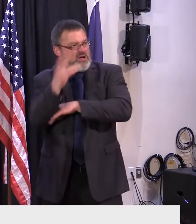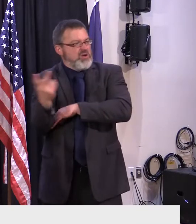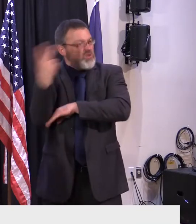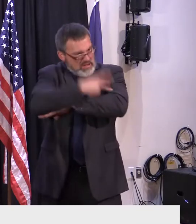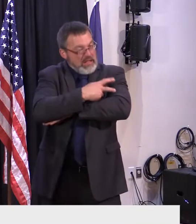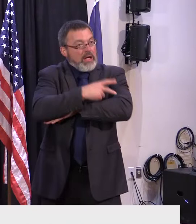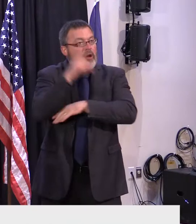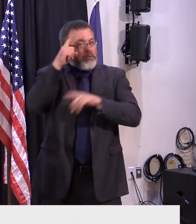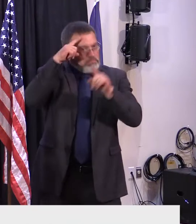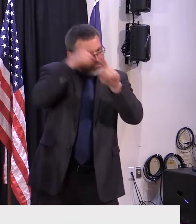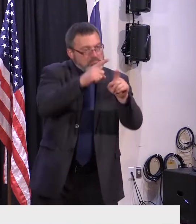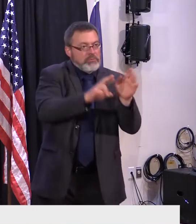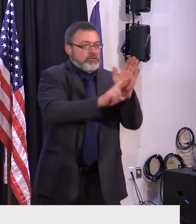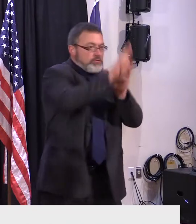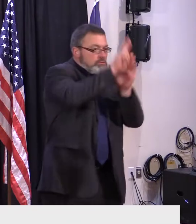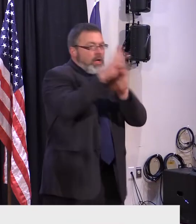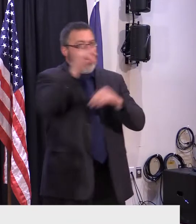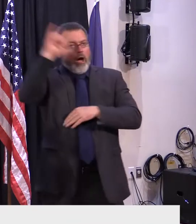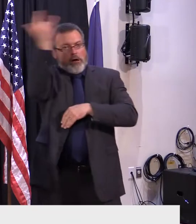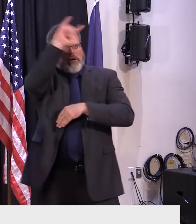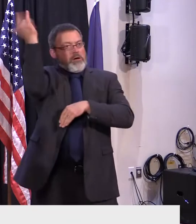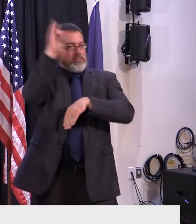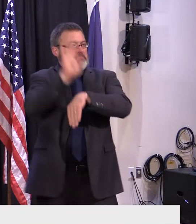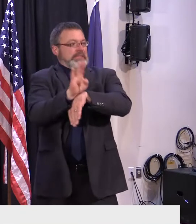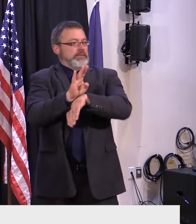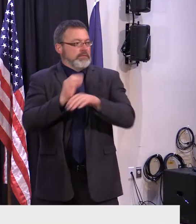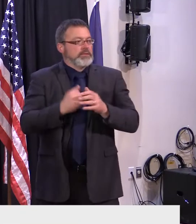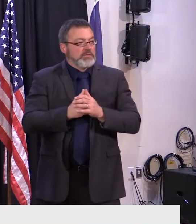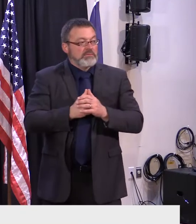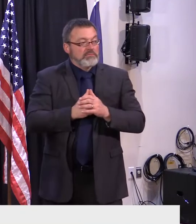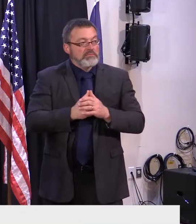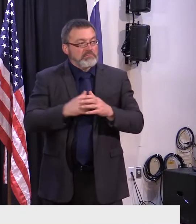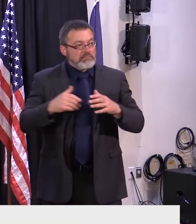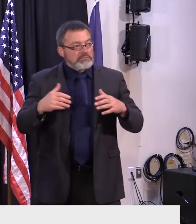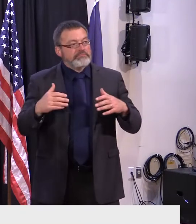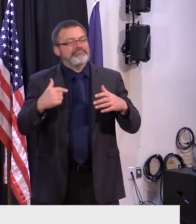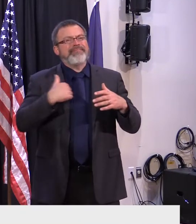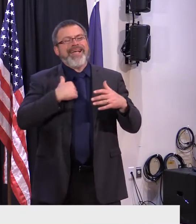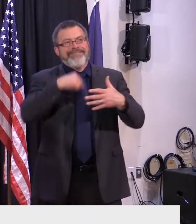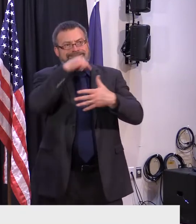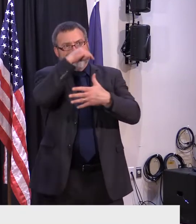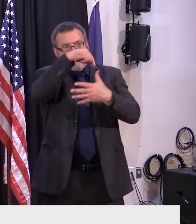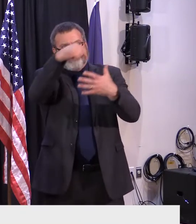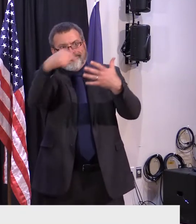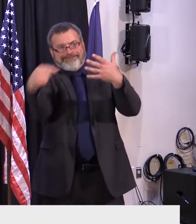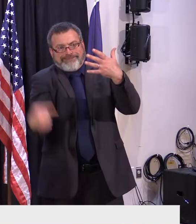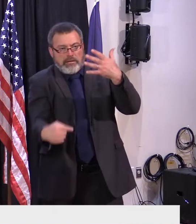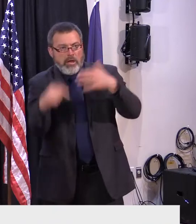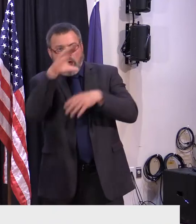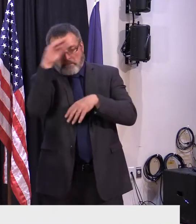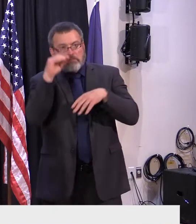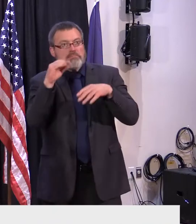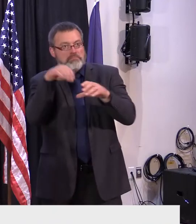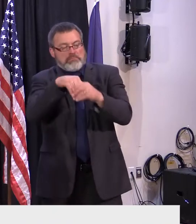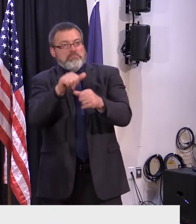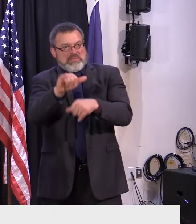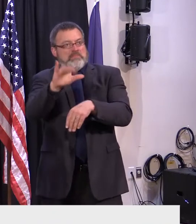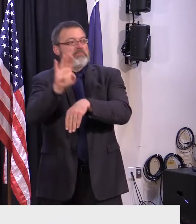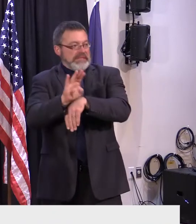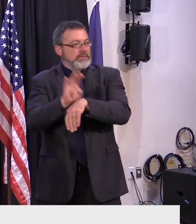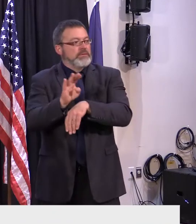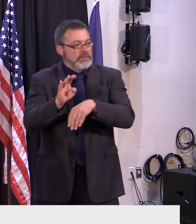businesses in attendance included Dynapower, GS Precisions, Common, Liquid